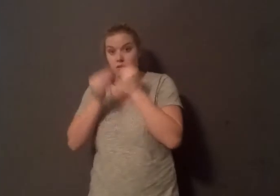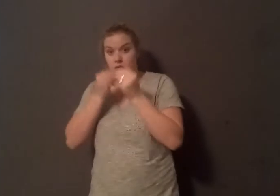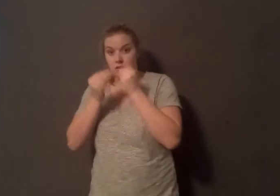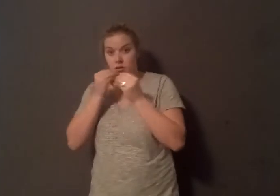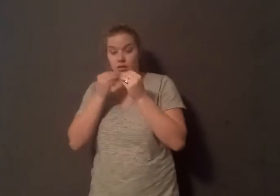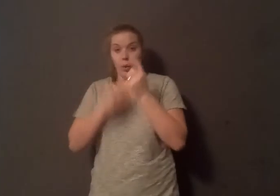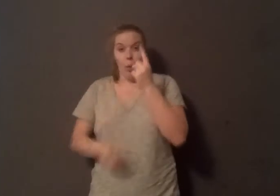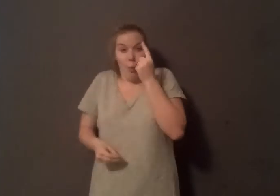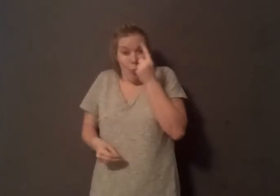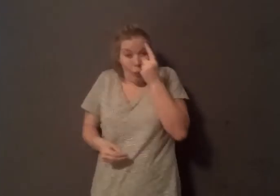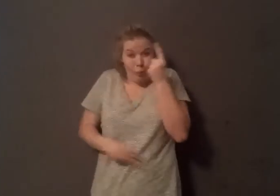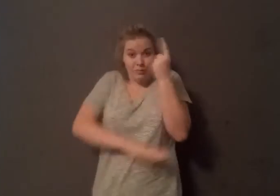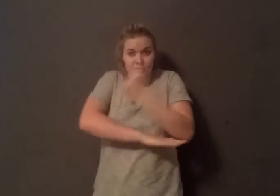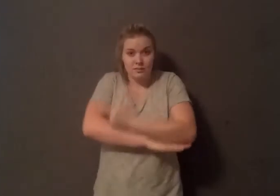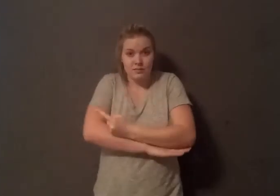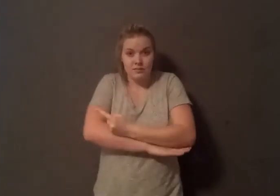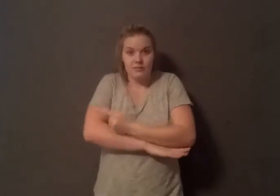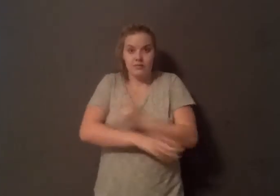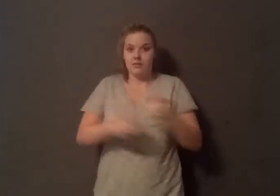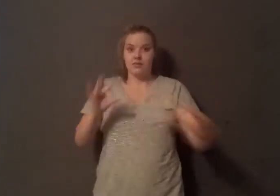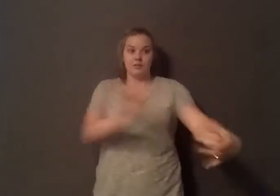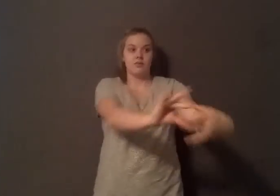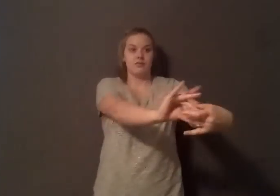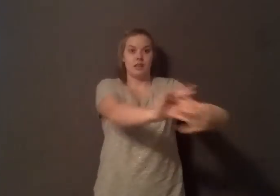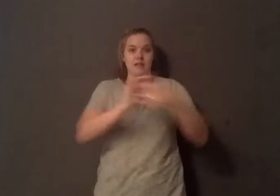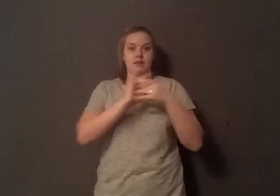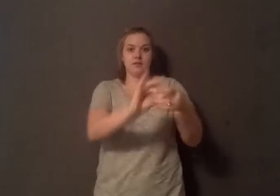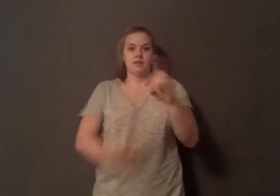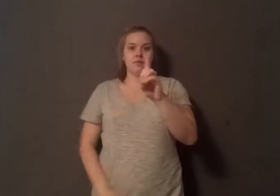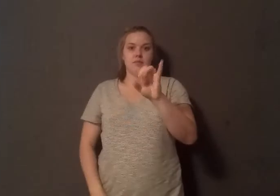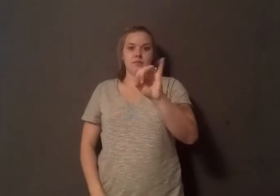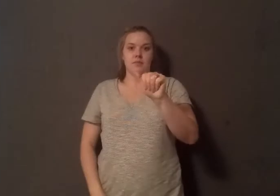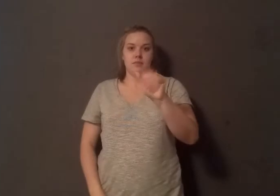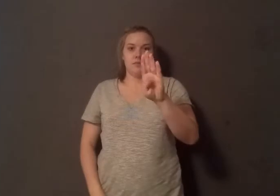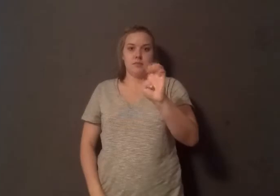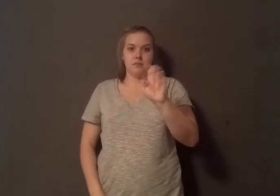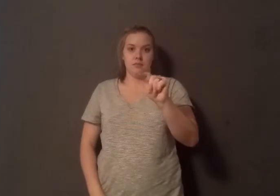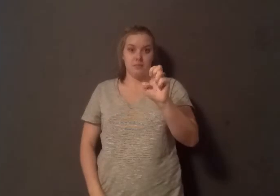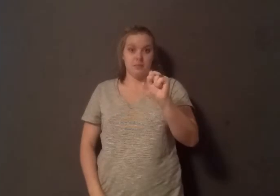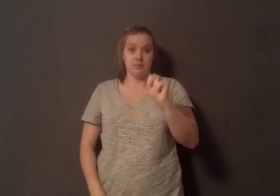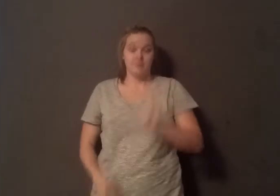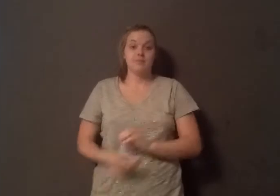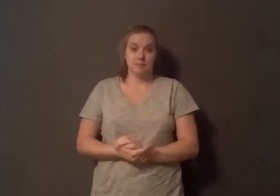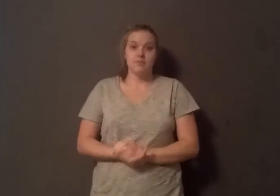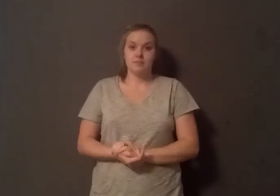eating meat and developing diabetes became undeniable. But when I went on the leading diabetes organization's website, the American Diabetes